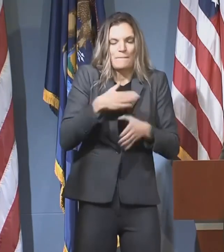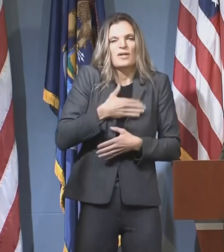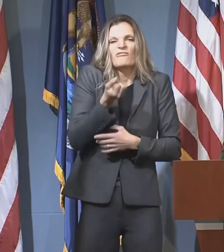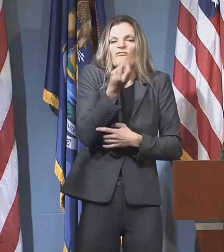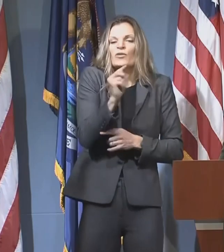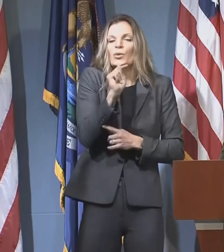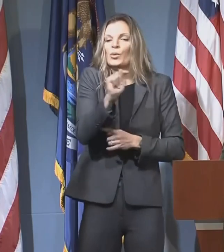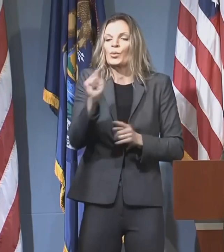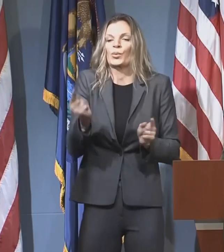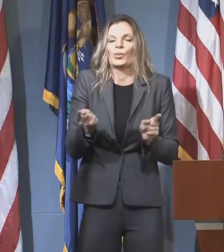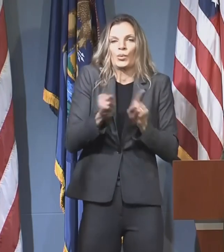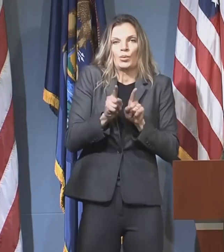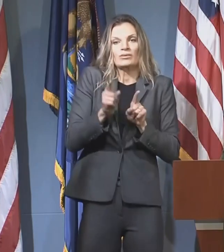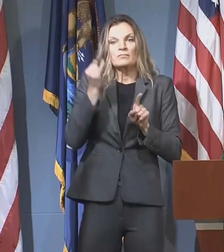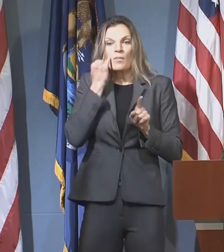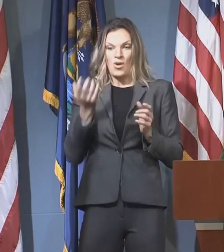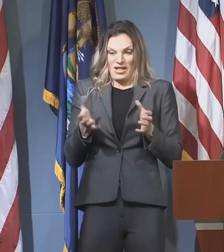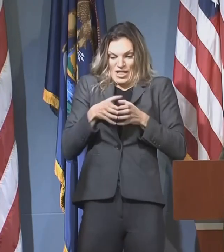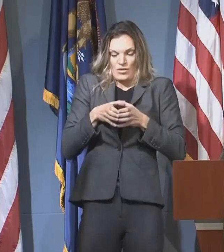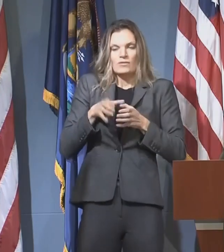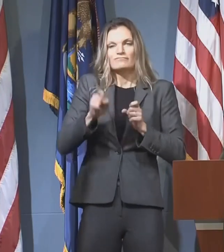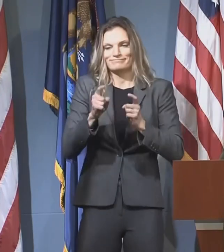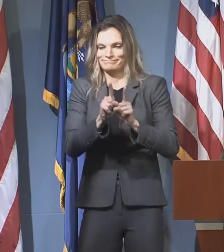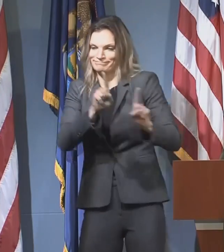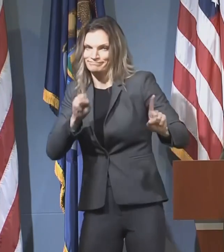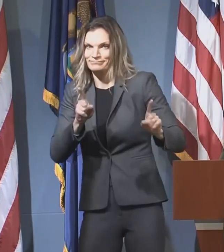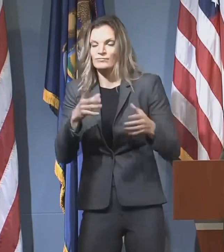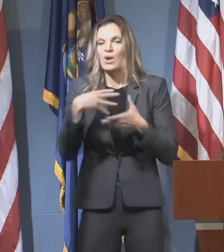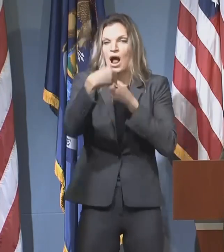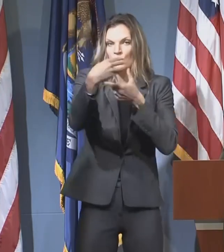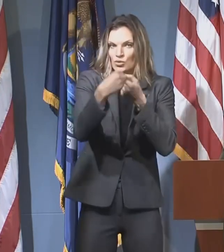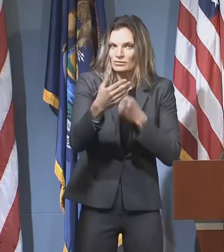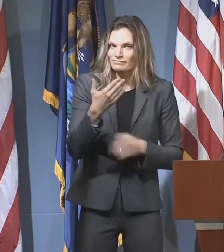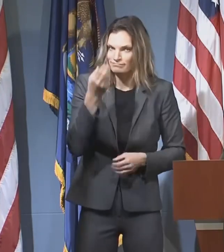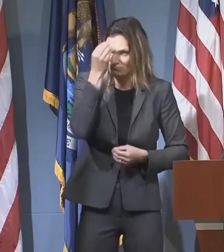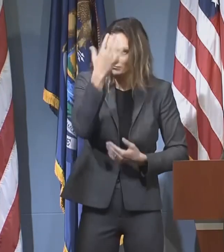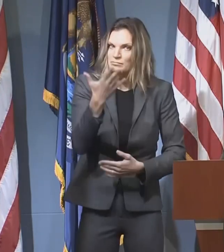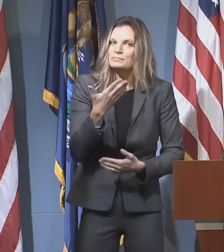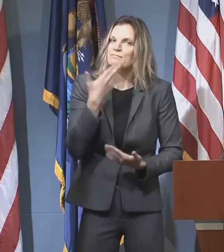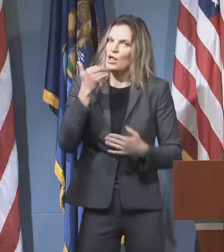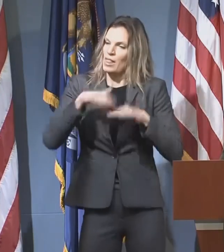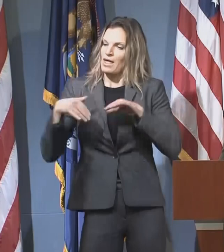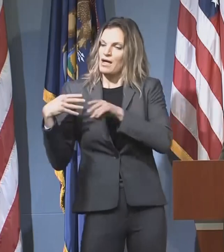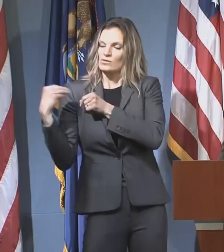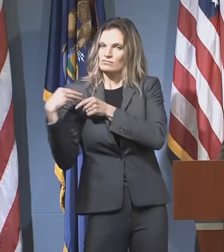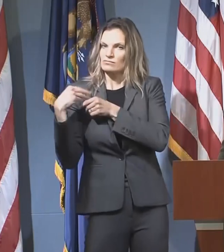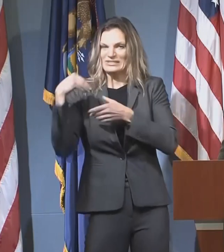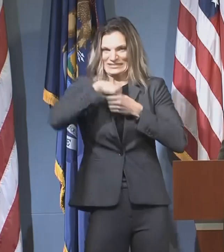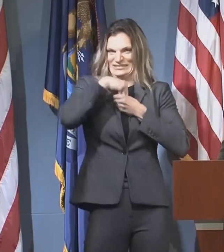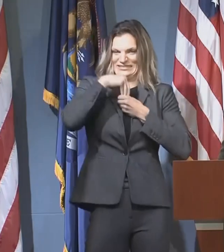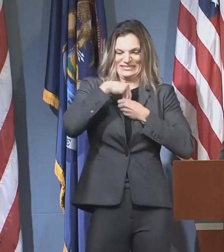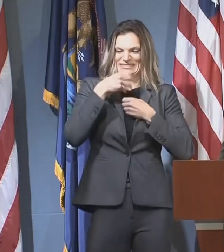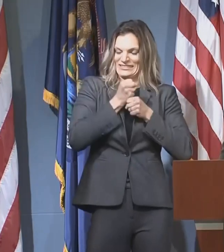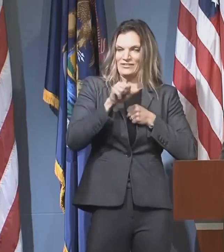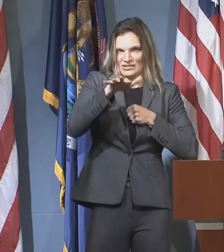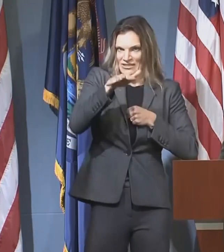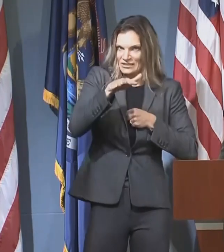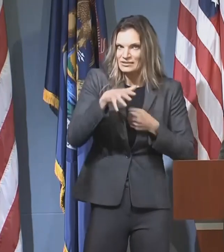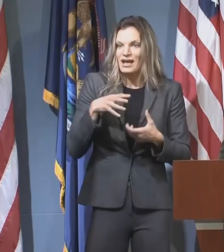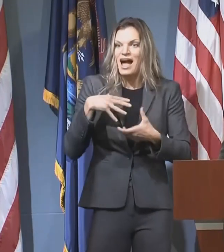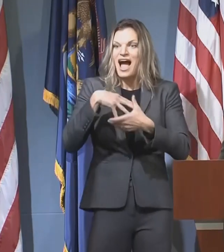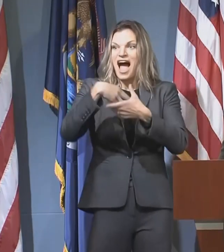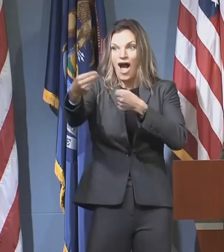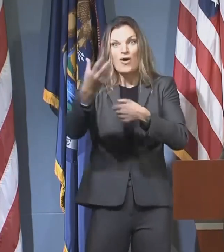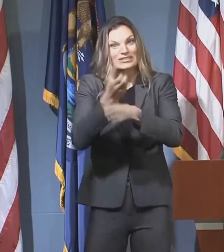and follow the governor's executive orders. Know that outdoor is safer than indoor, but outdoor does not mean that it's 100%